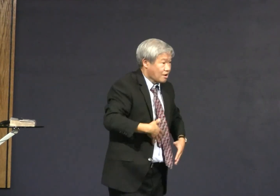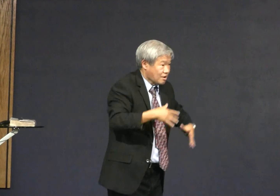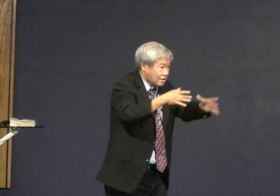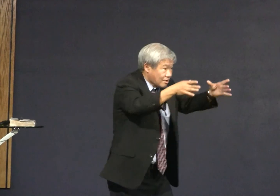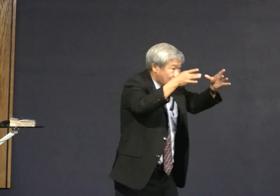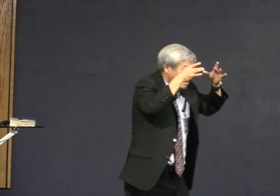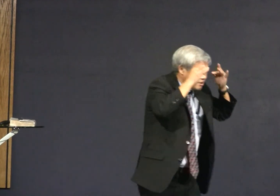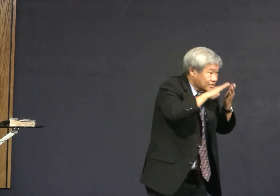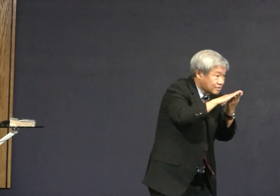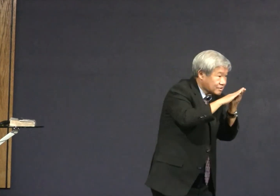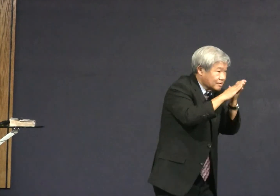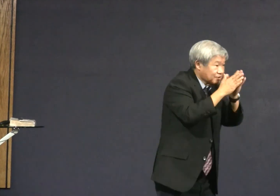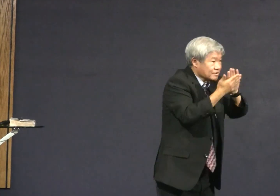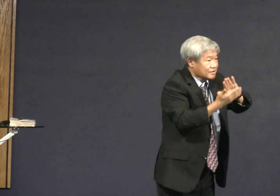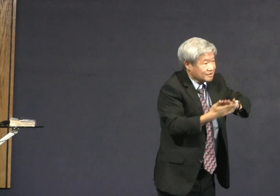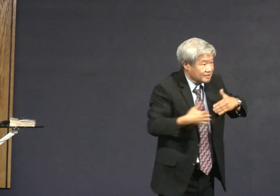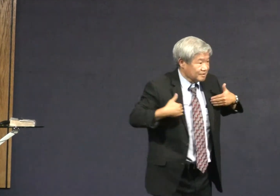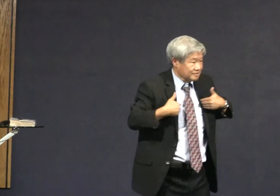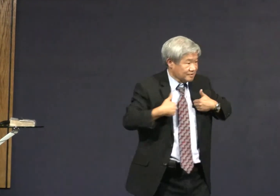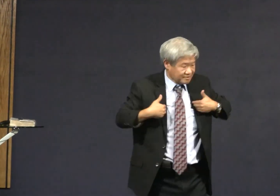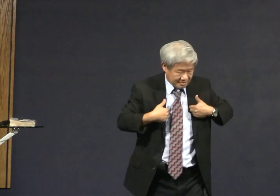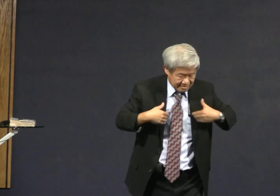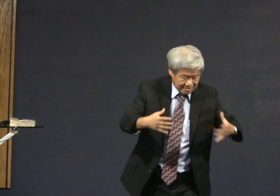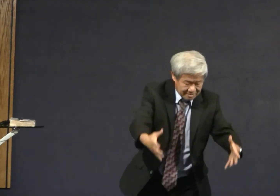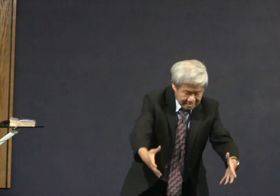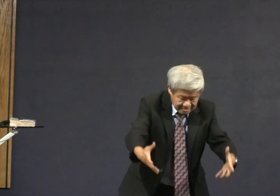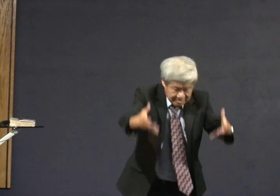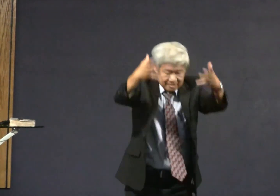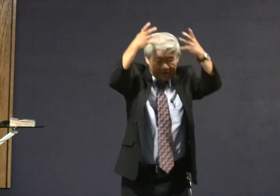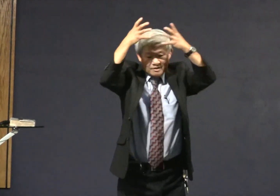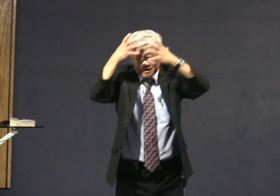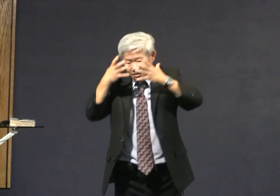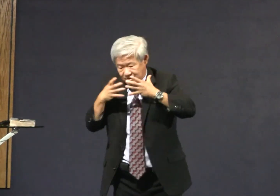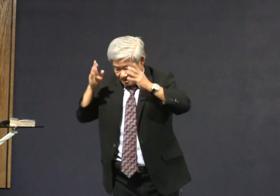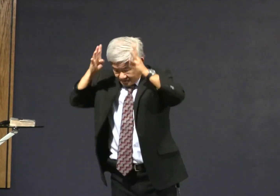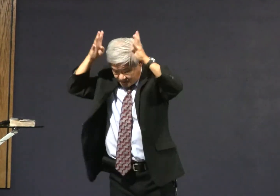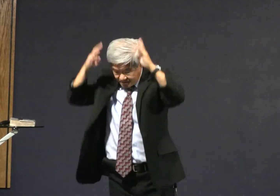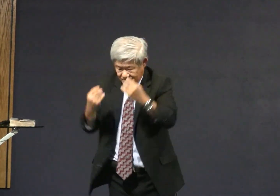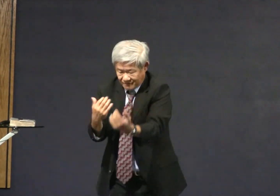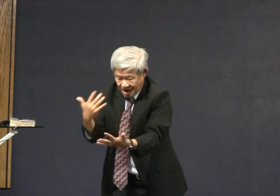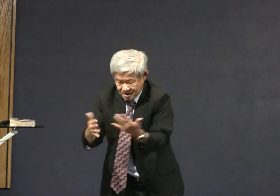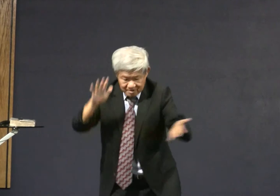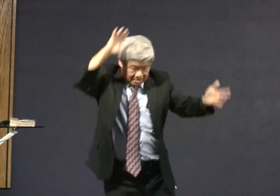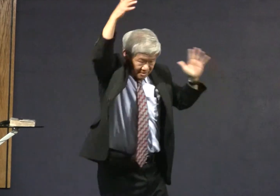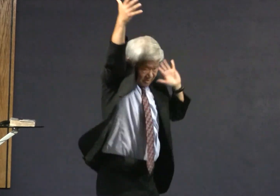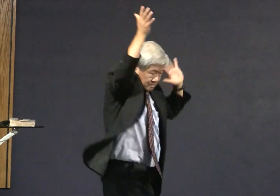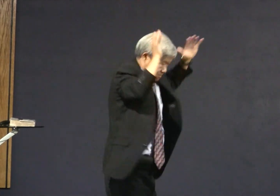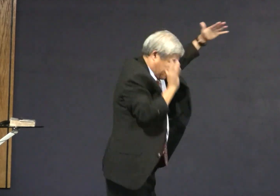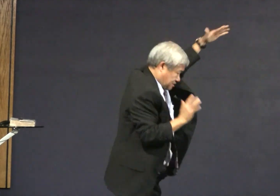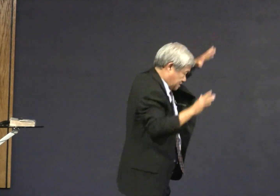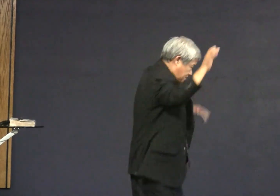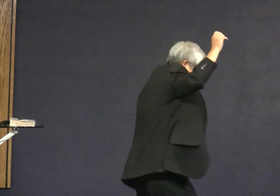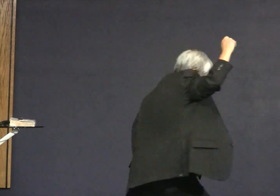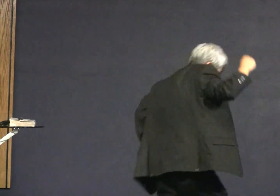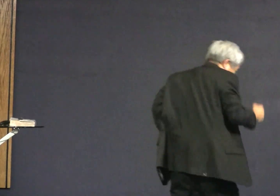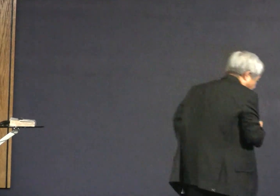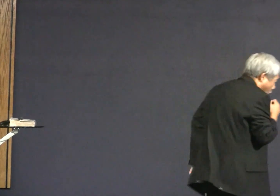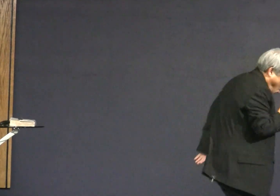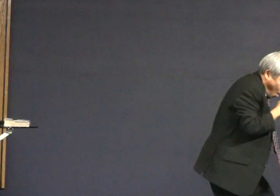an image like to corruptible man. And to birds and creeping things. So they